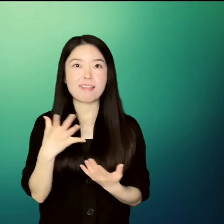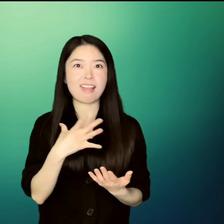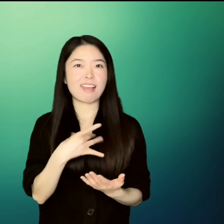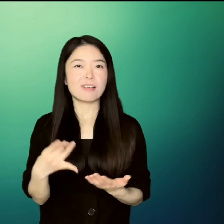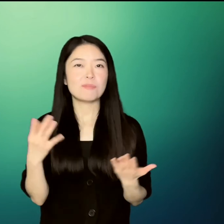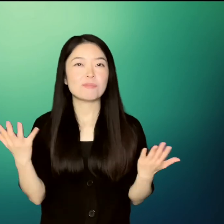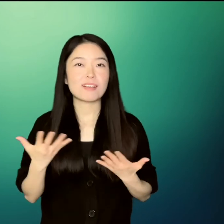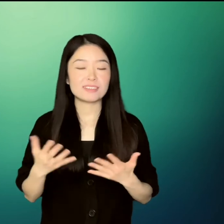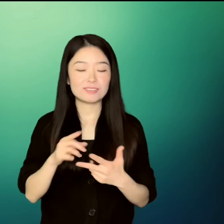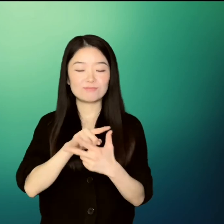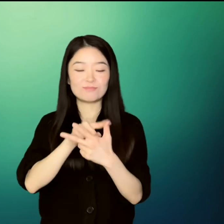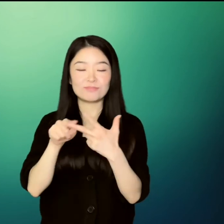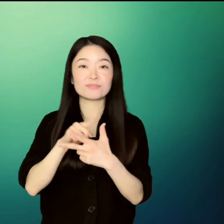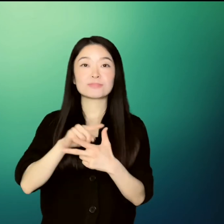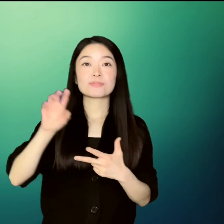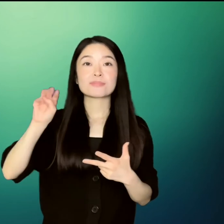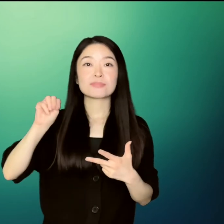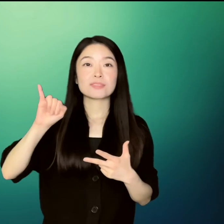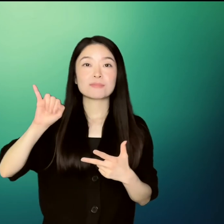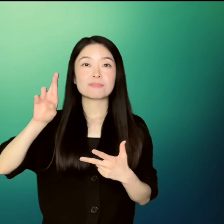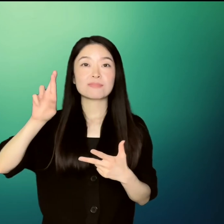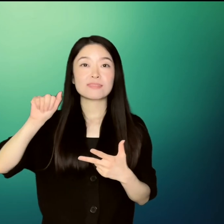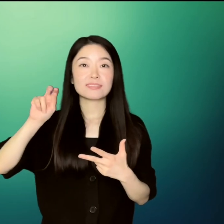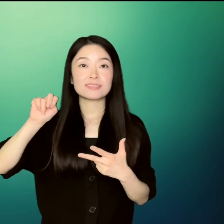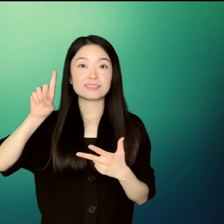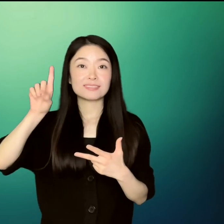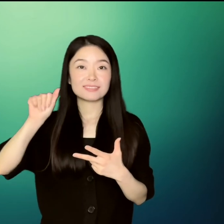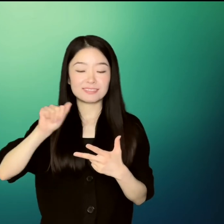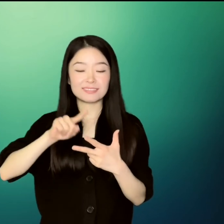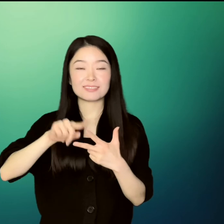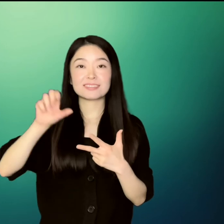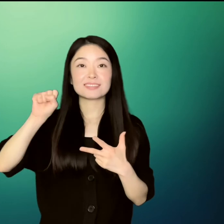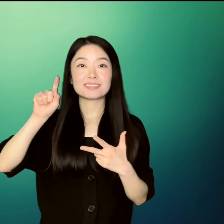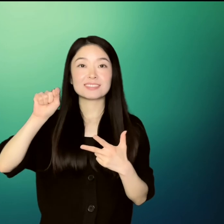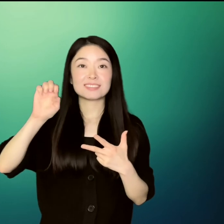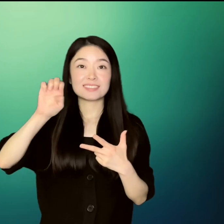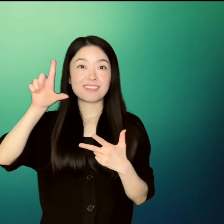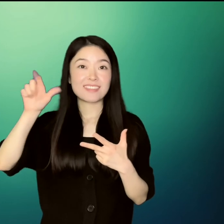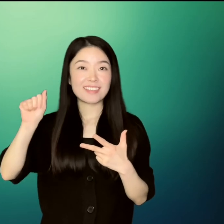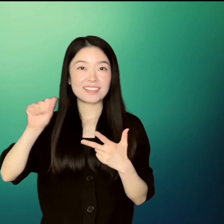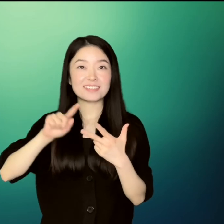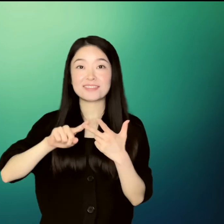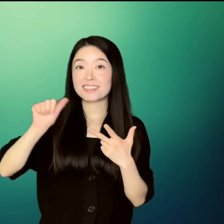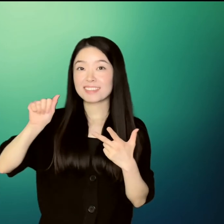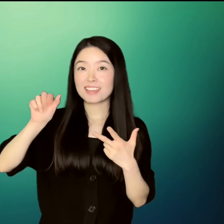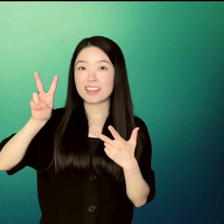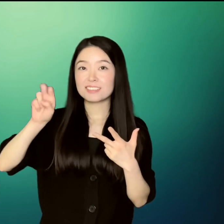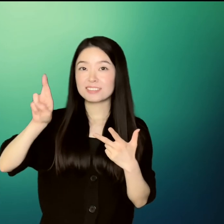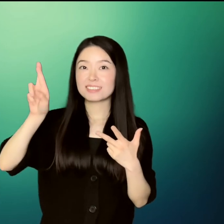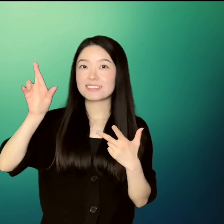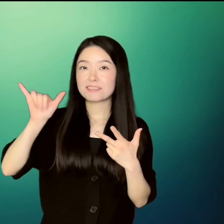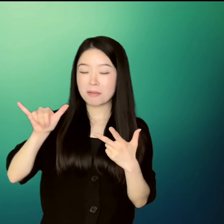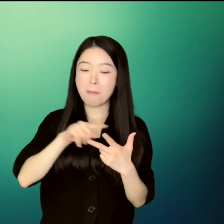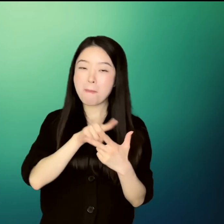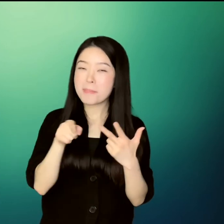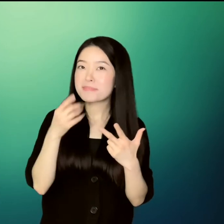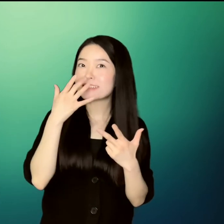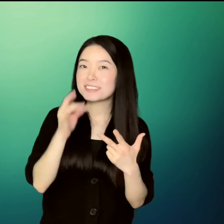Miranda, Stella, Avery. They sounded interesting.